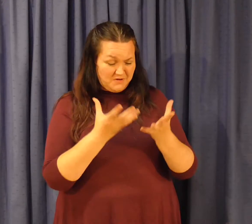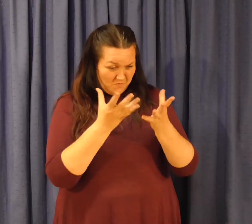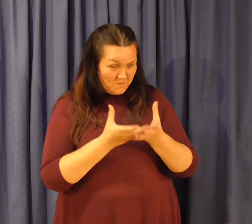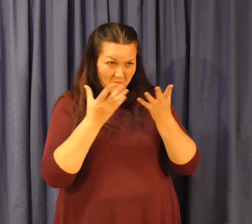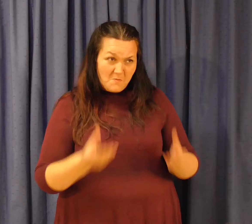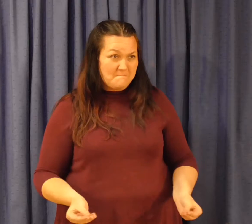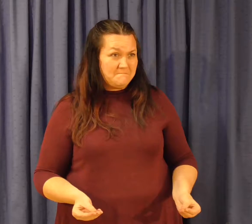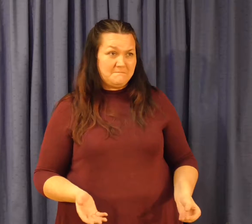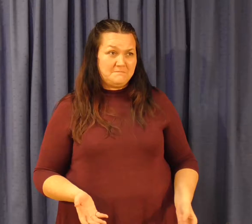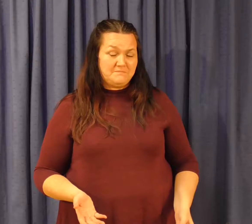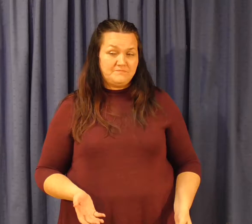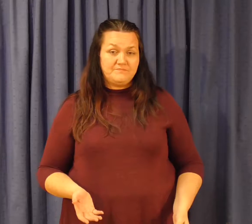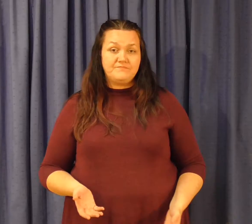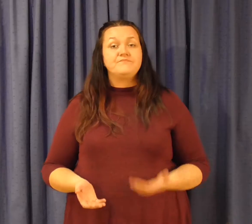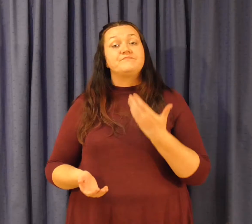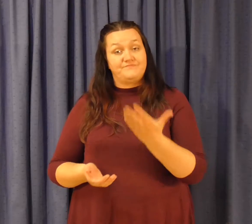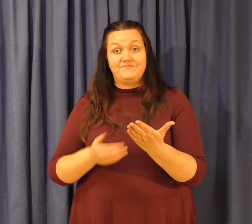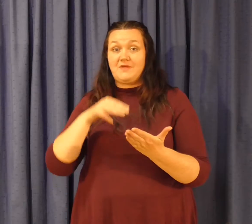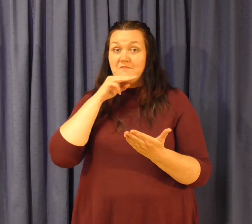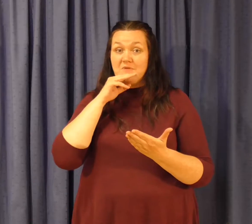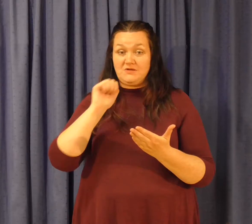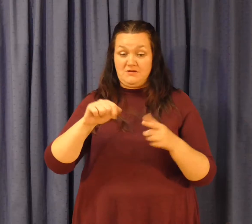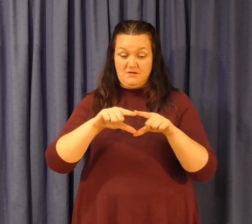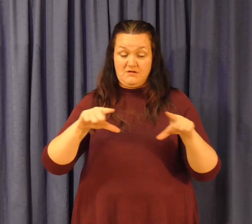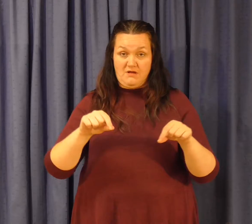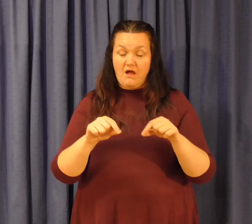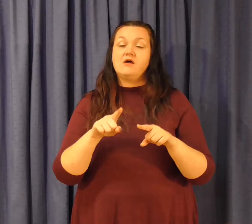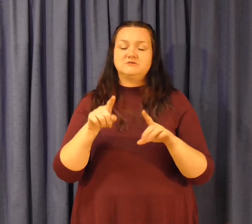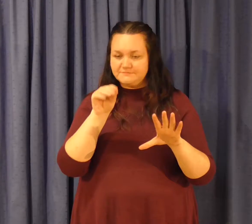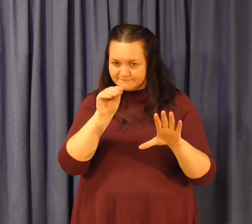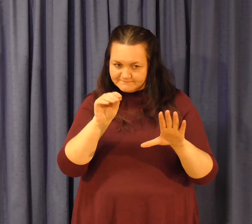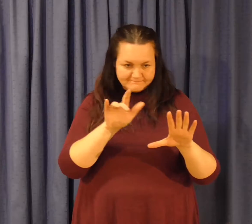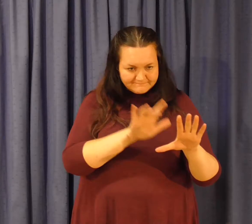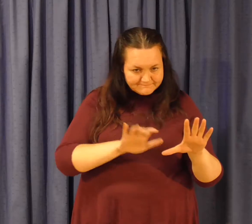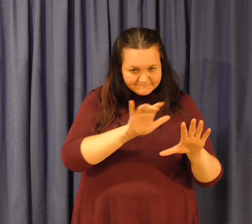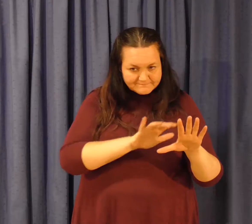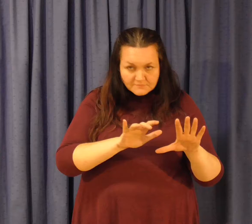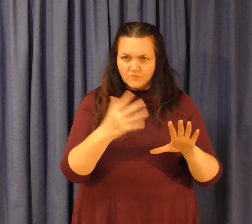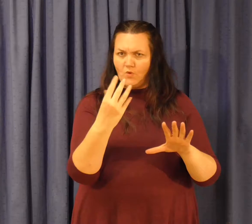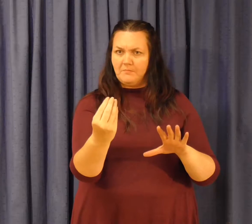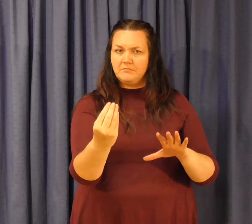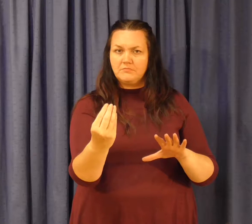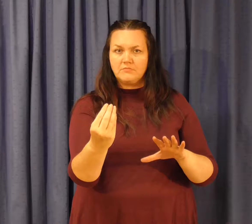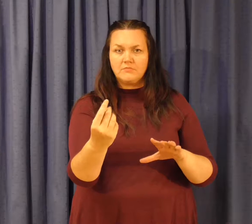This is Michael's debit card getting swallowed by the ATM. Your request has been denied.